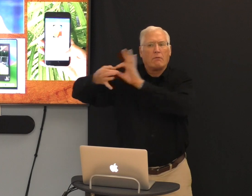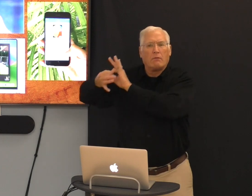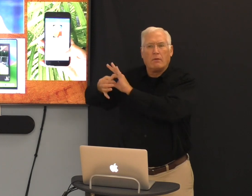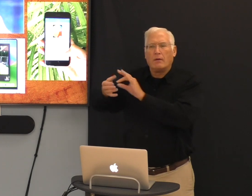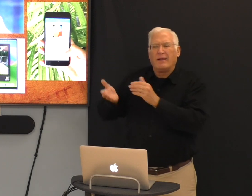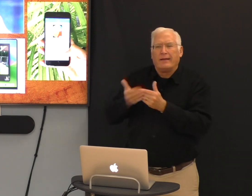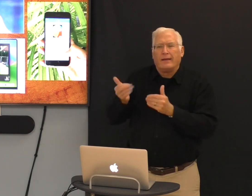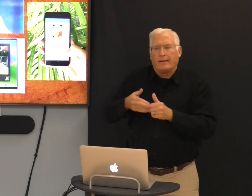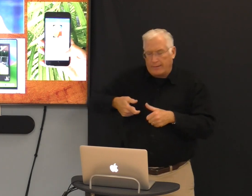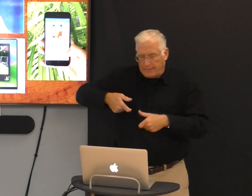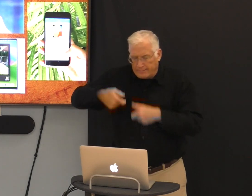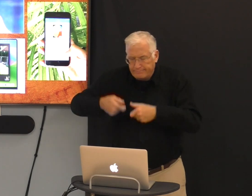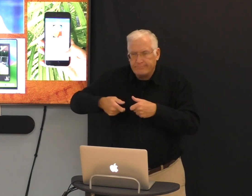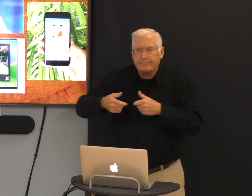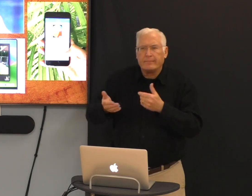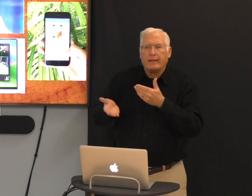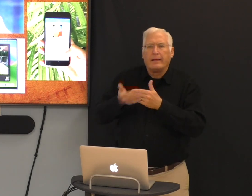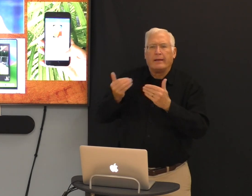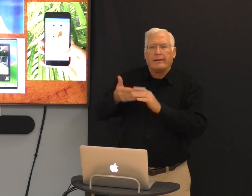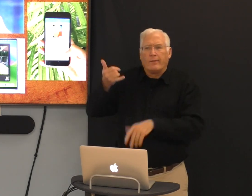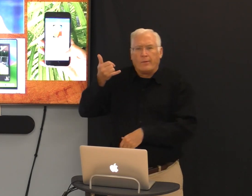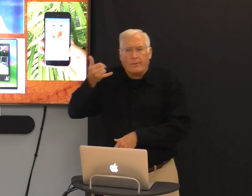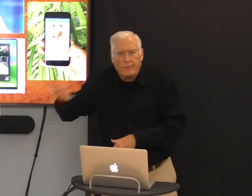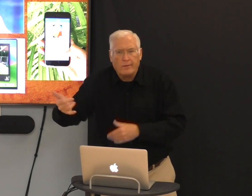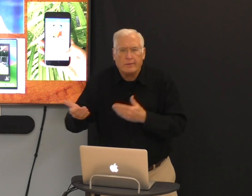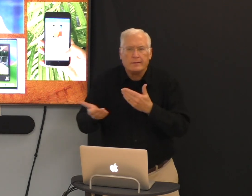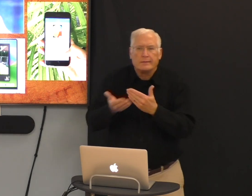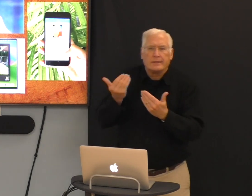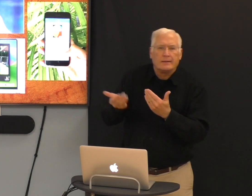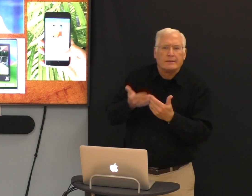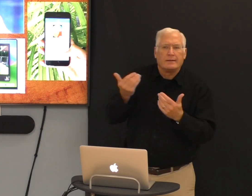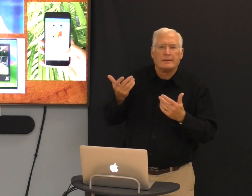We're now more connected to our phones and our devices.